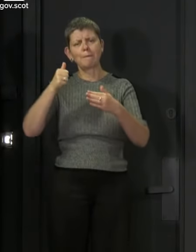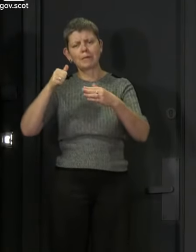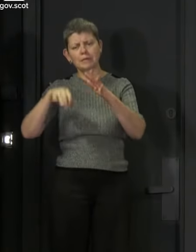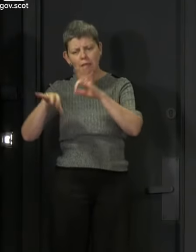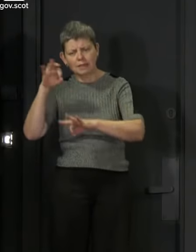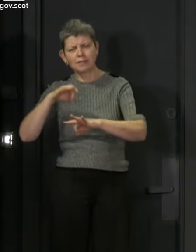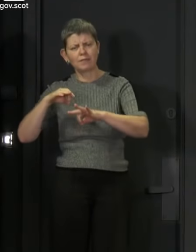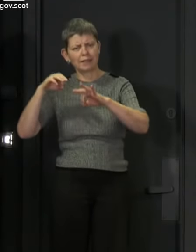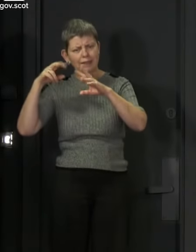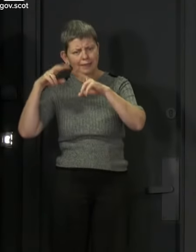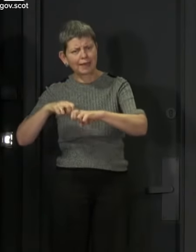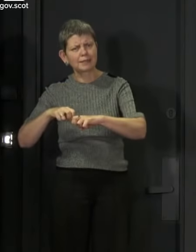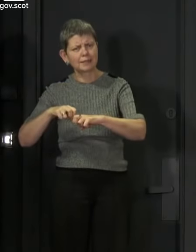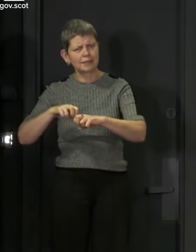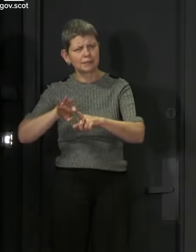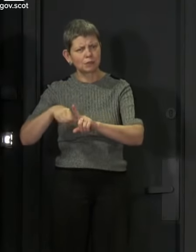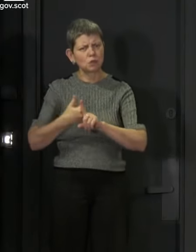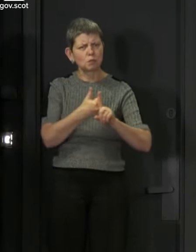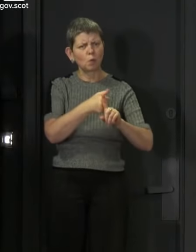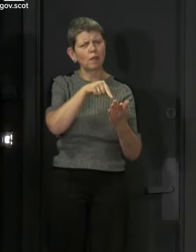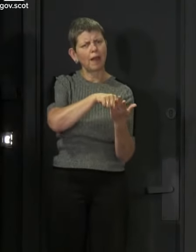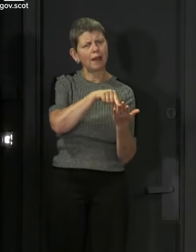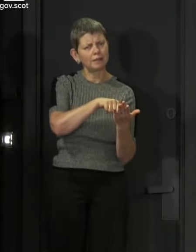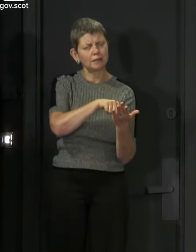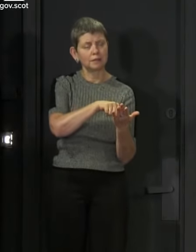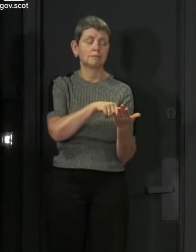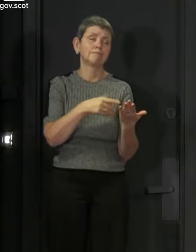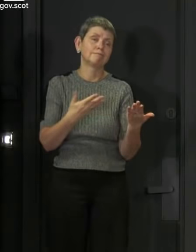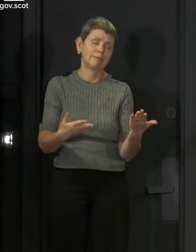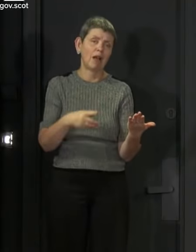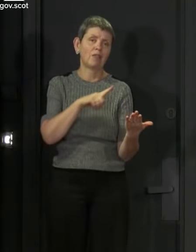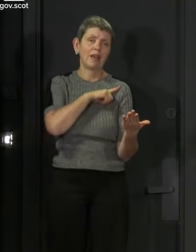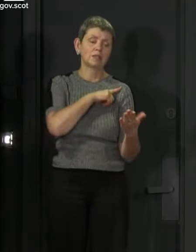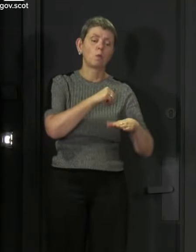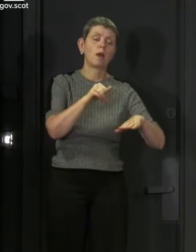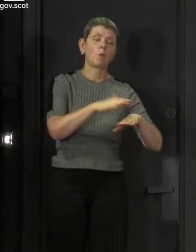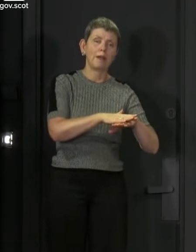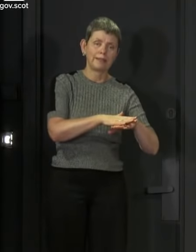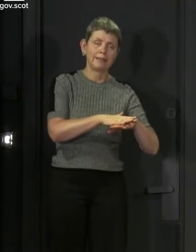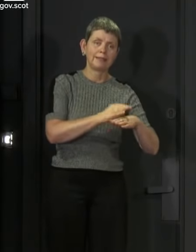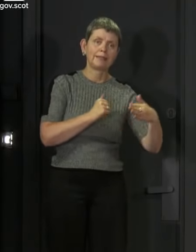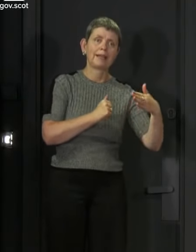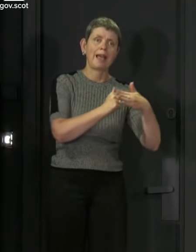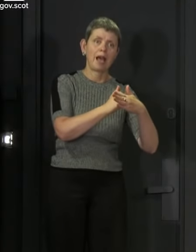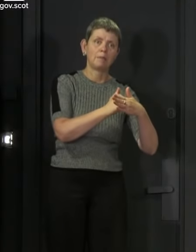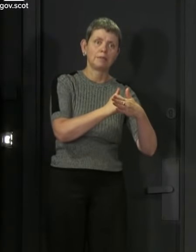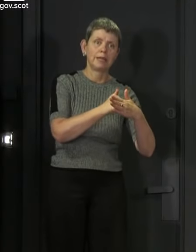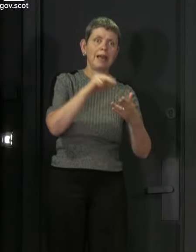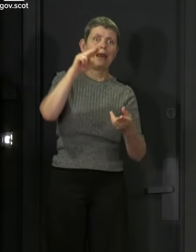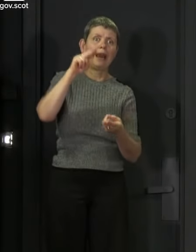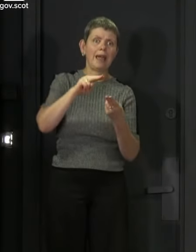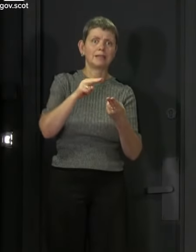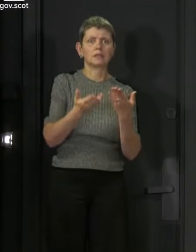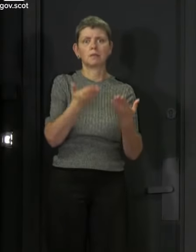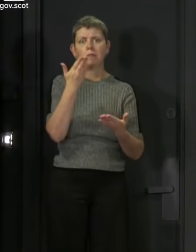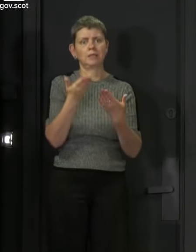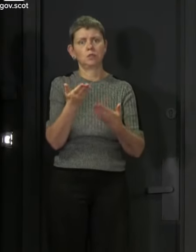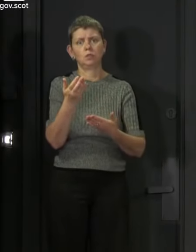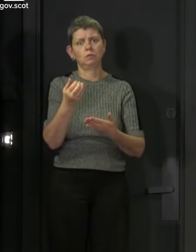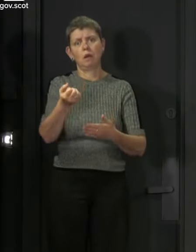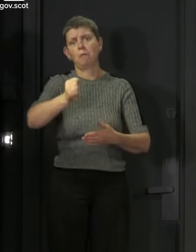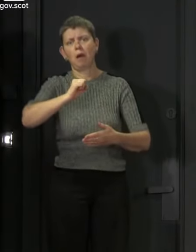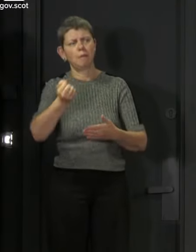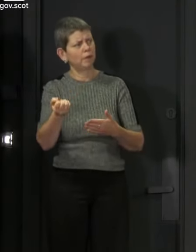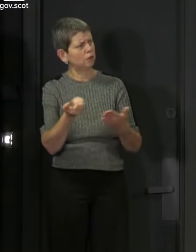it. And that's basically, in summary, the reason why weddings are kept at a lower level than you might get in the totality of a beer